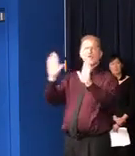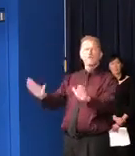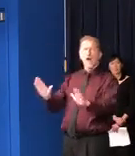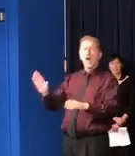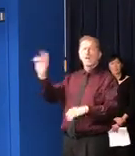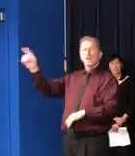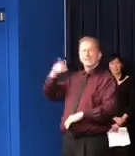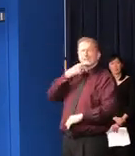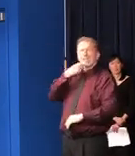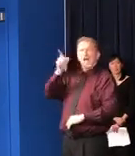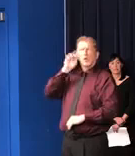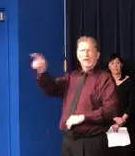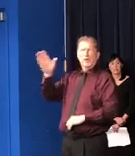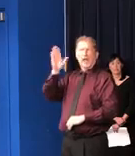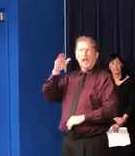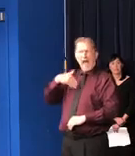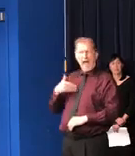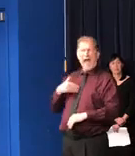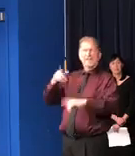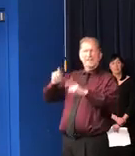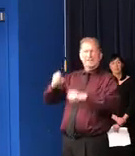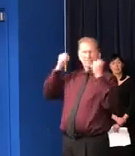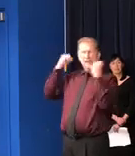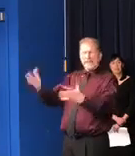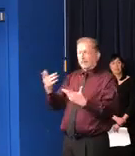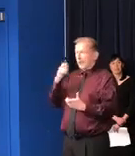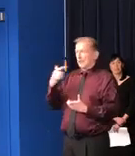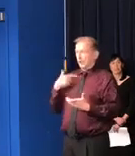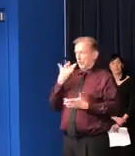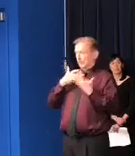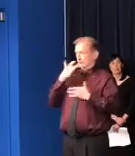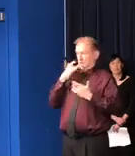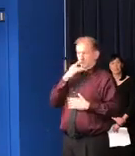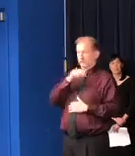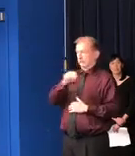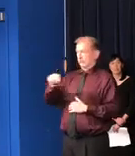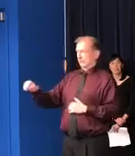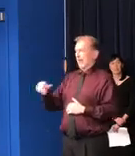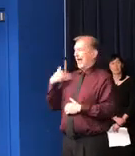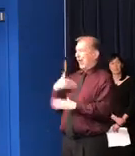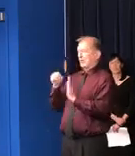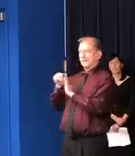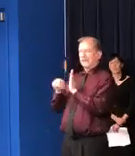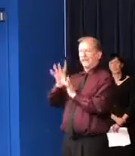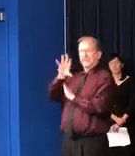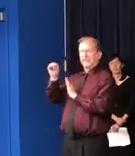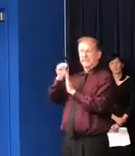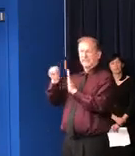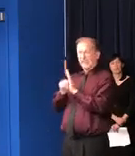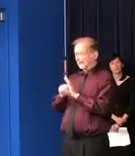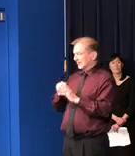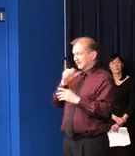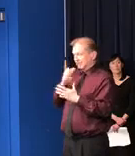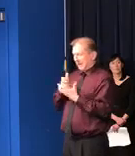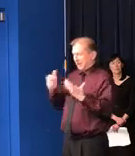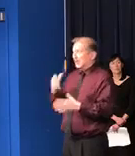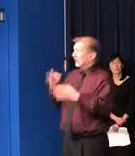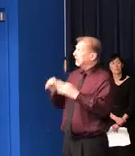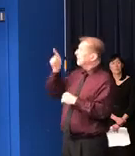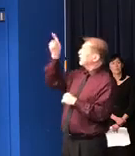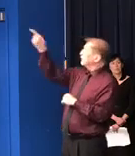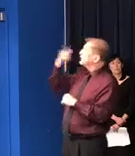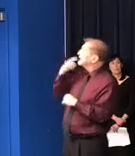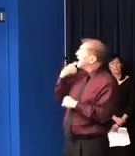I mean, thank God, because there's only so much, there's only so much equipment that exists in each of our states. And if you can get the commercial labs to spin up